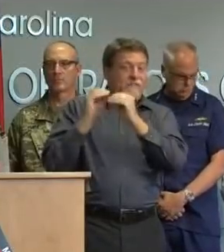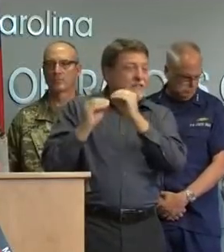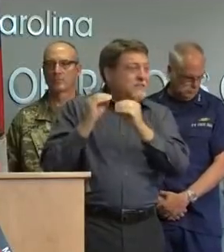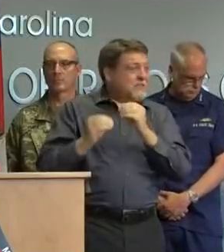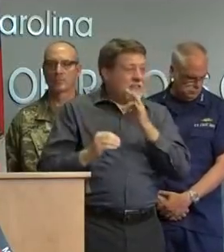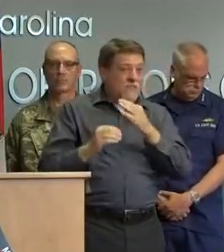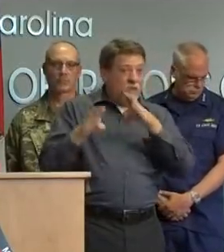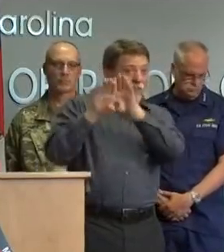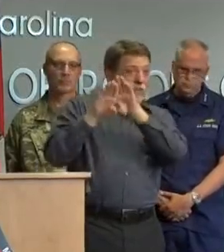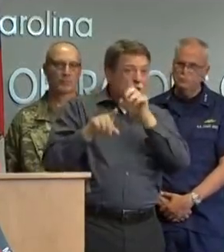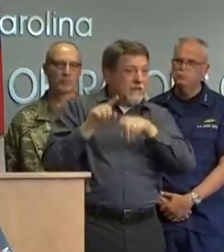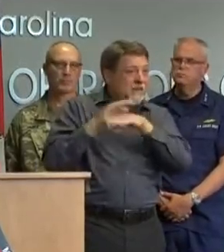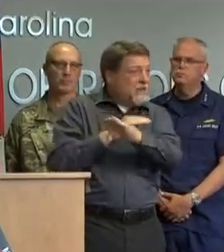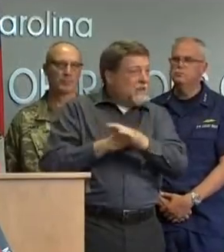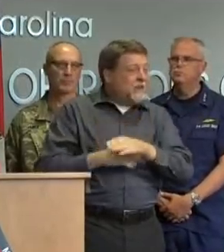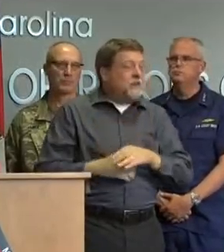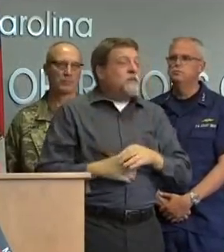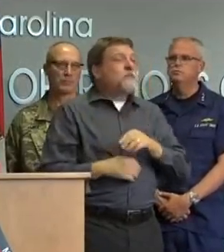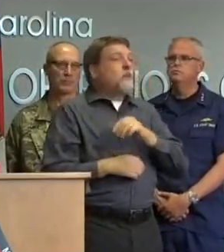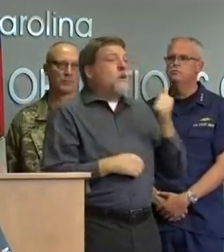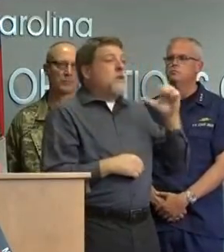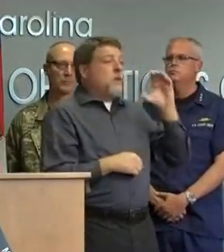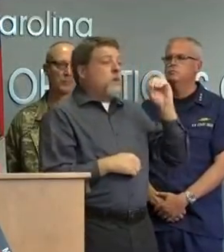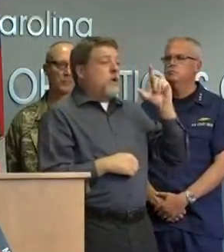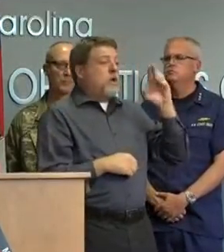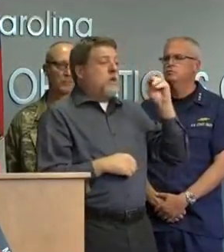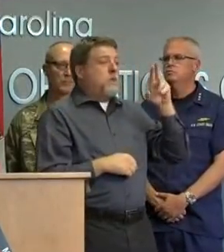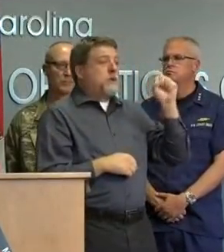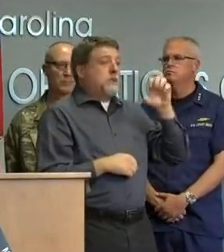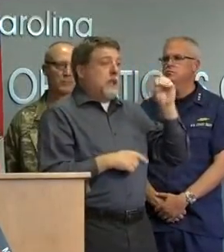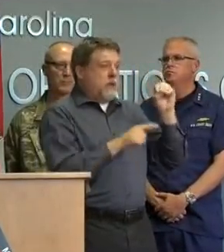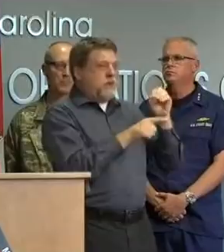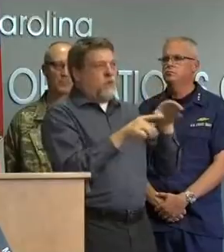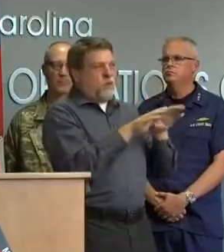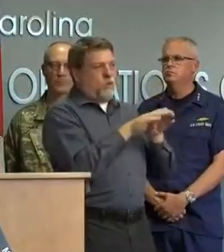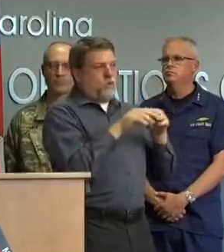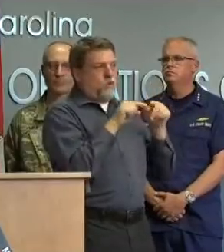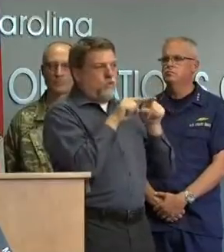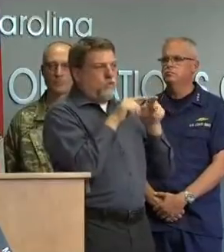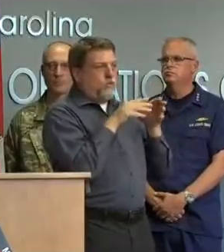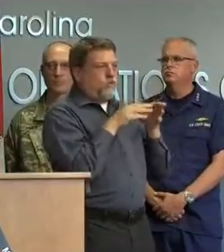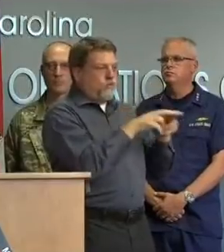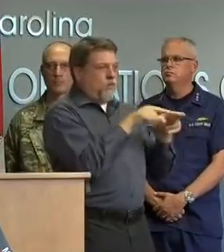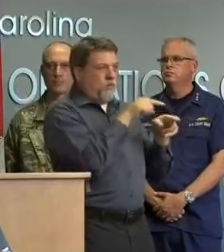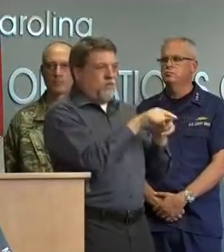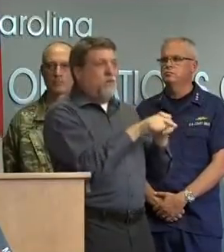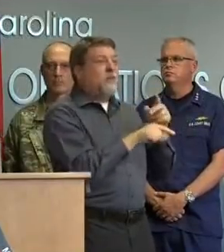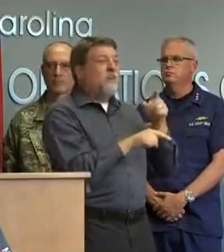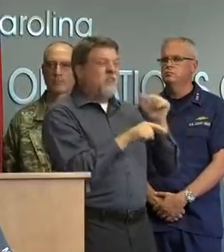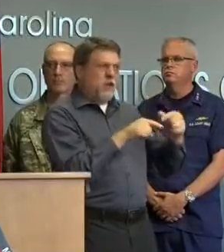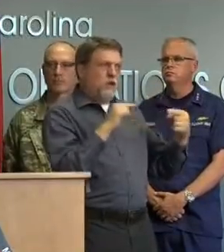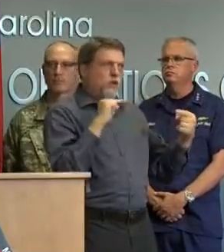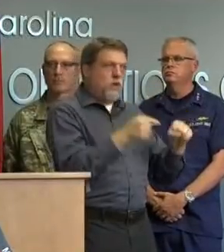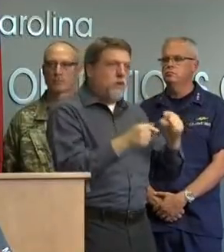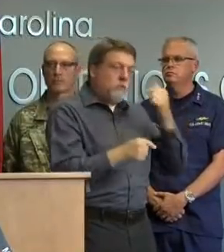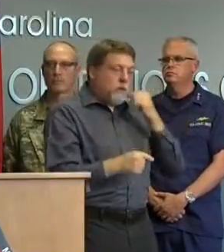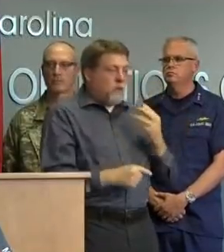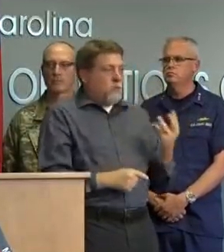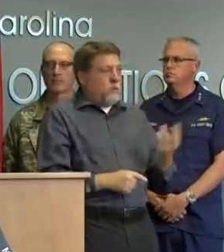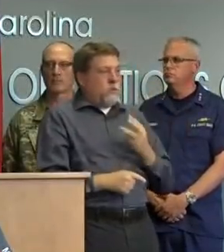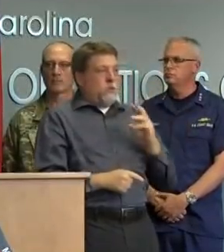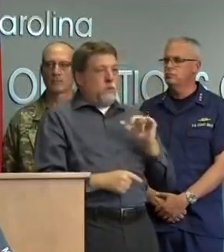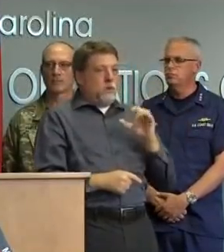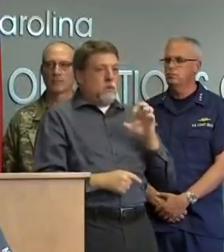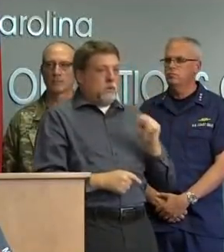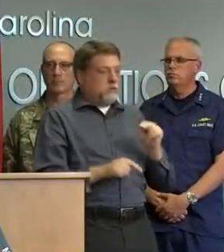in columbus county uh that's presented us with a challenge of right now we don't have a land access to wilmington we are working with